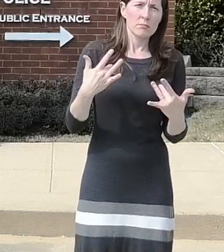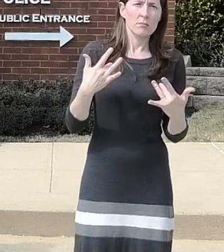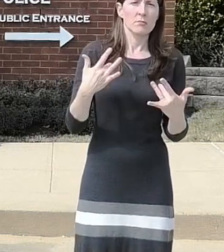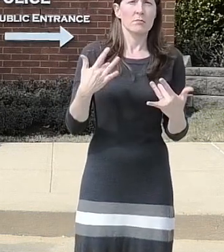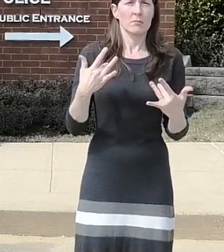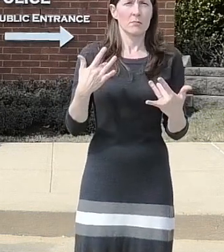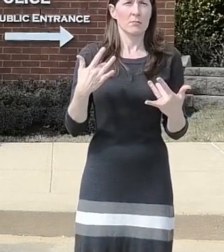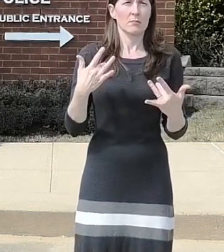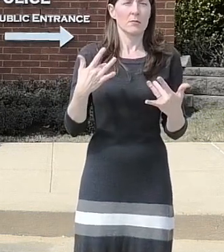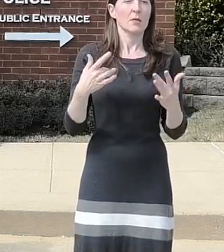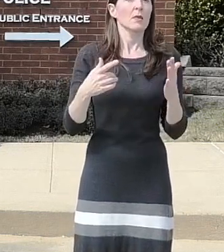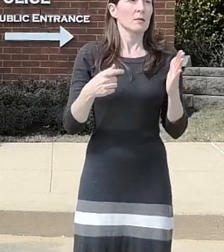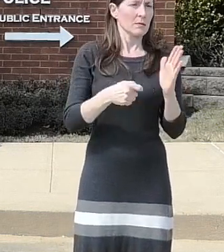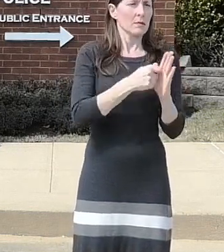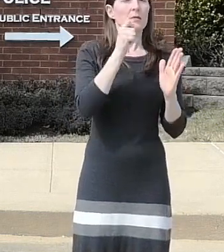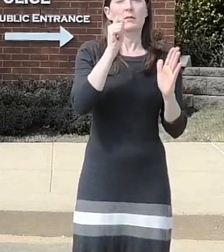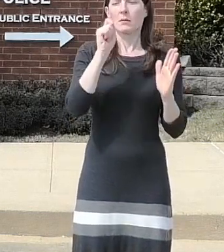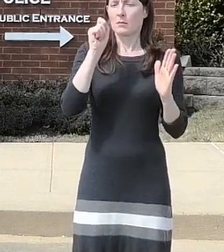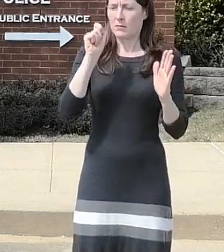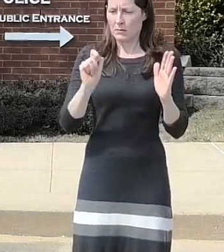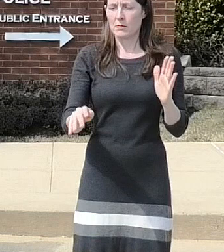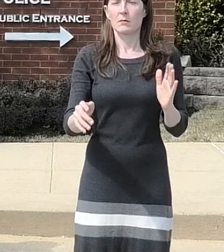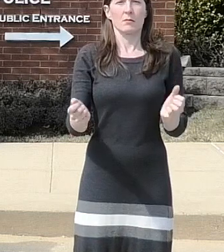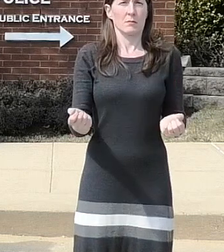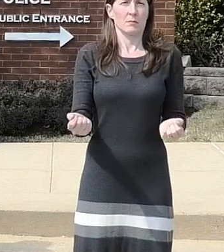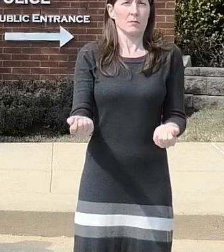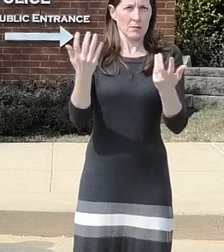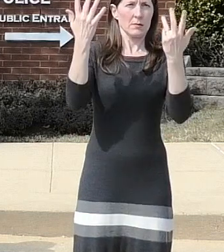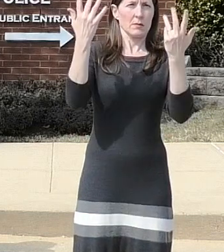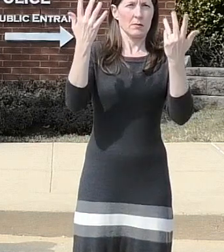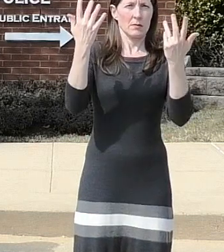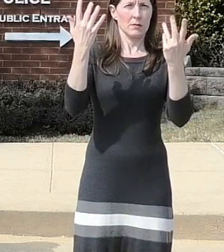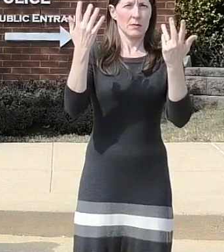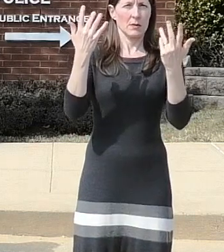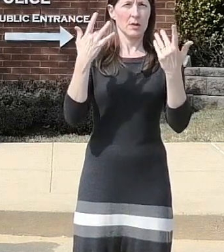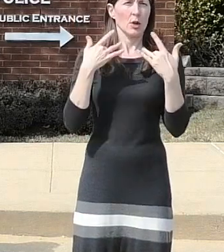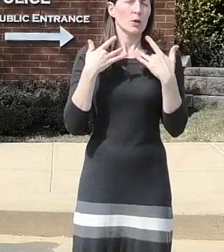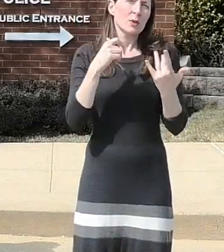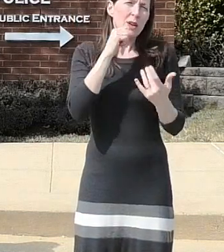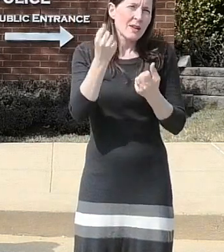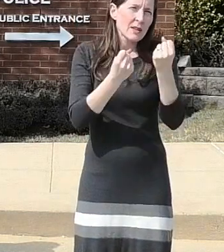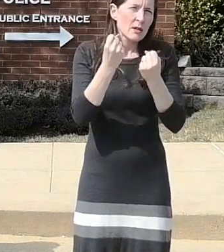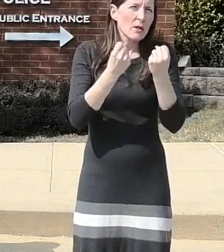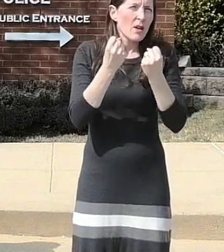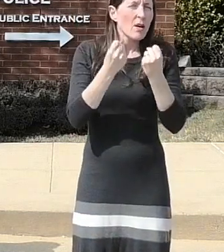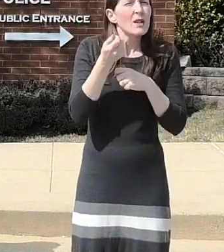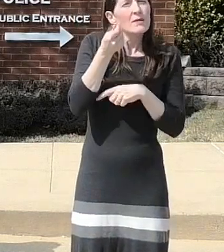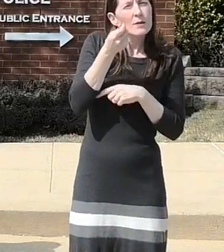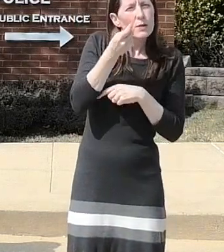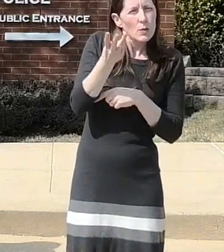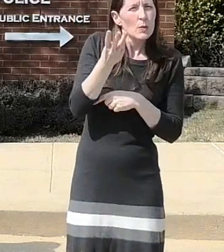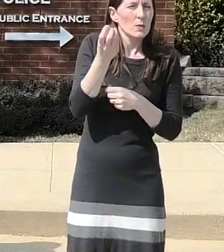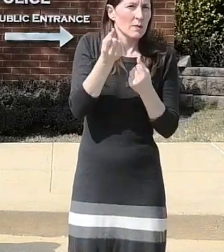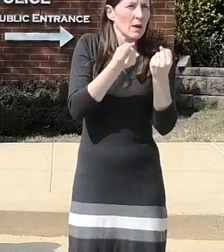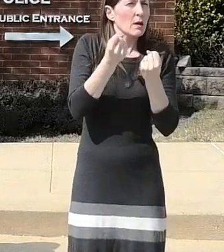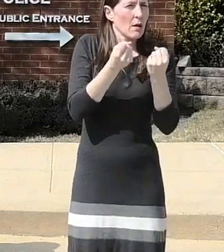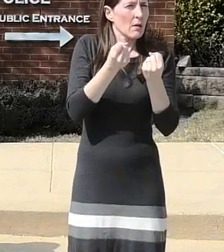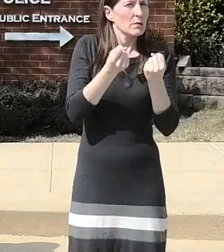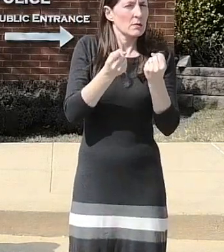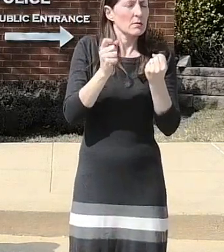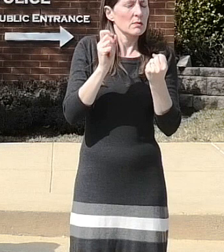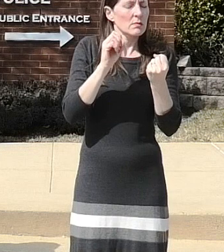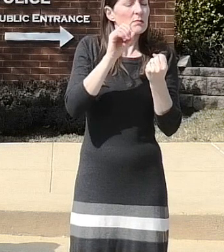fire to their home you know it's it usually wasn't a vehicle target we do have a few cases that involved vehicles but